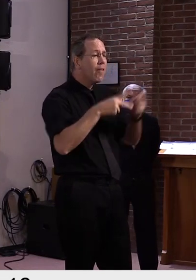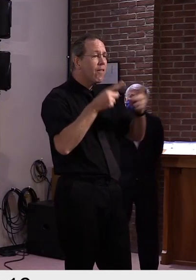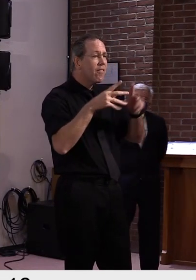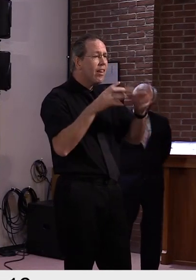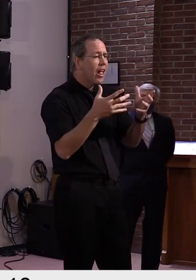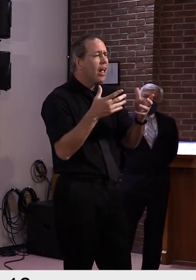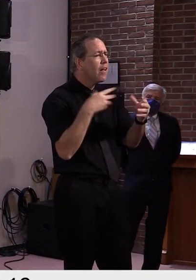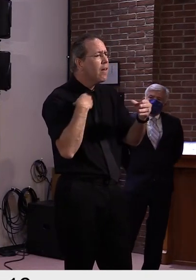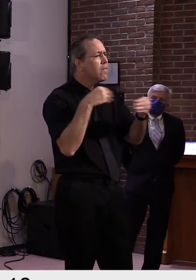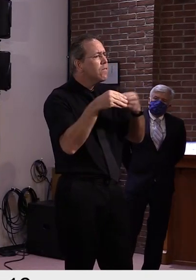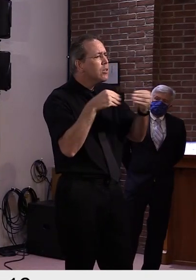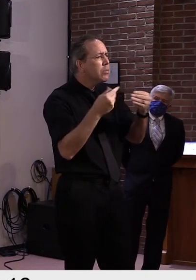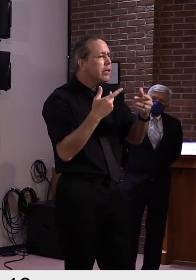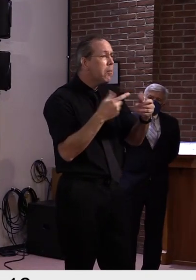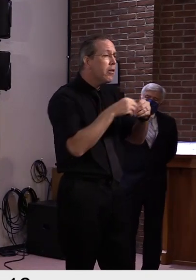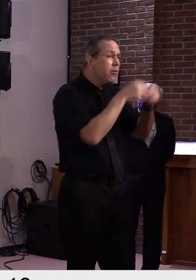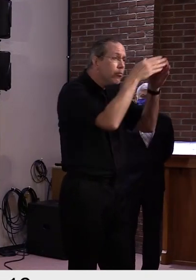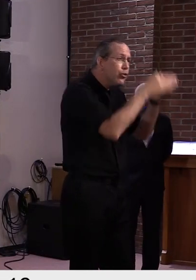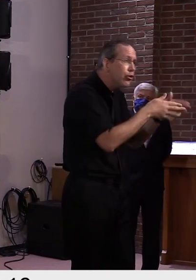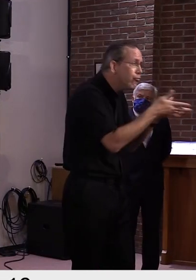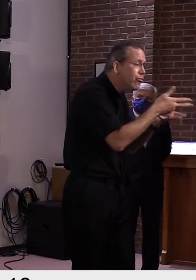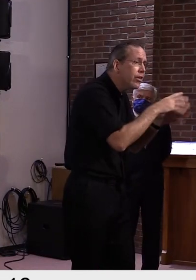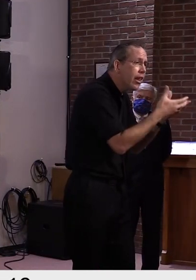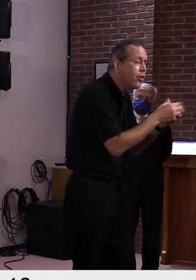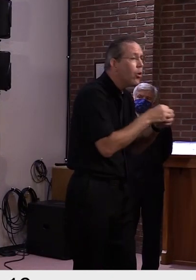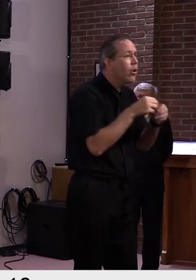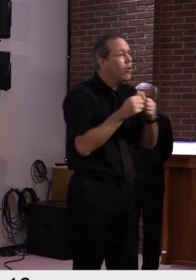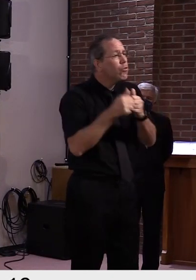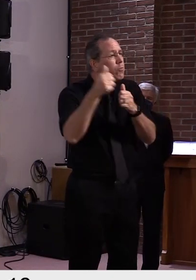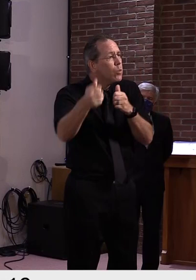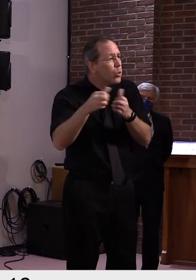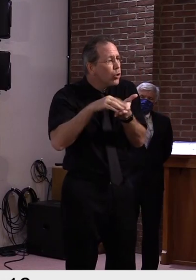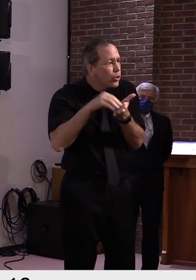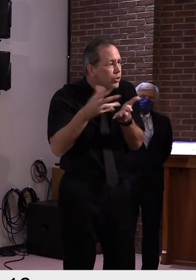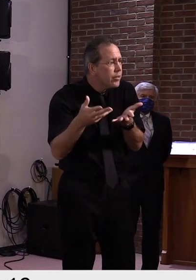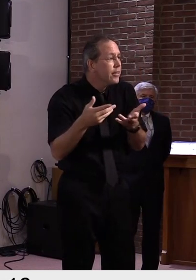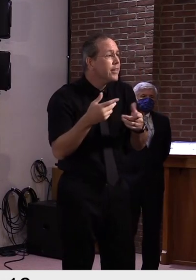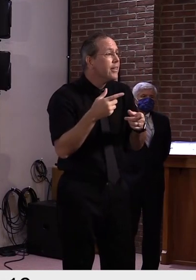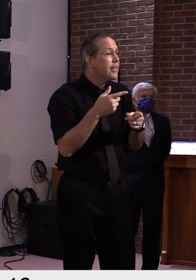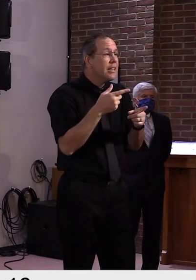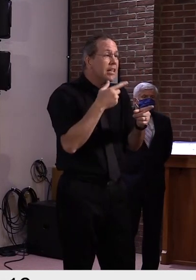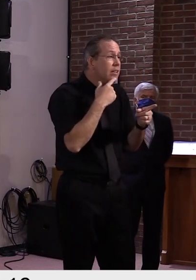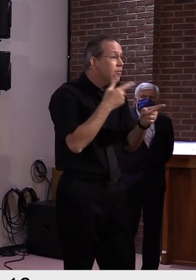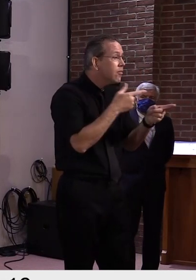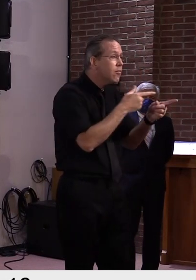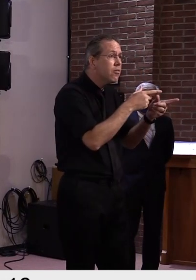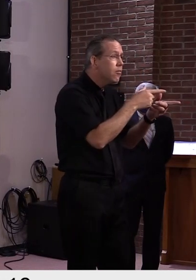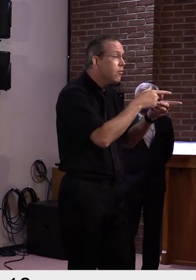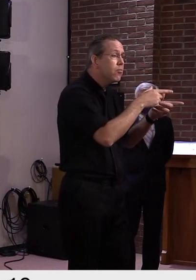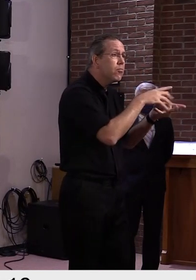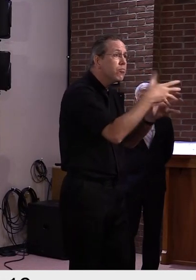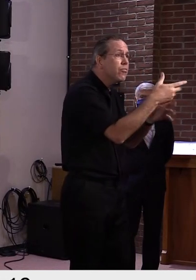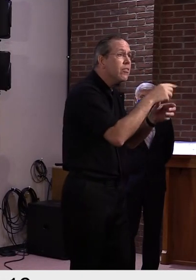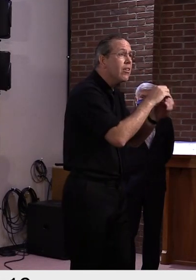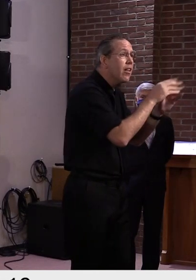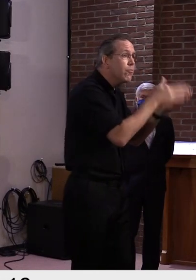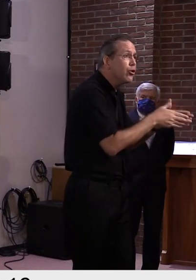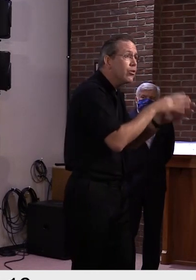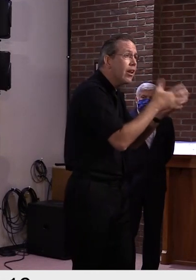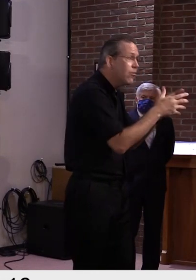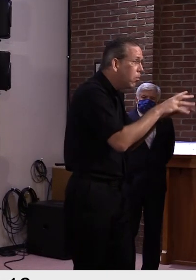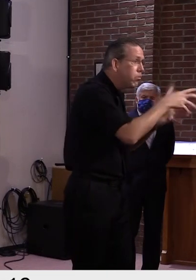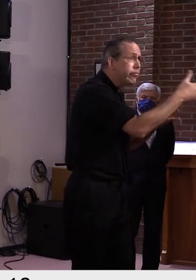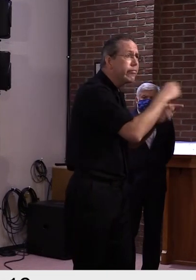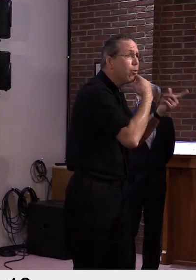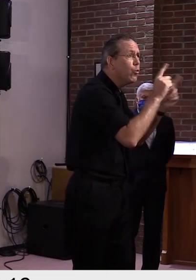there's, if everything goes well, uh, they can, uh, transition to, to in-person learning. Um, I might